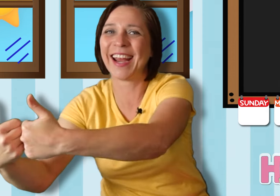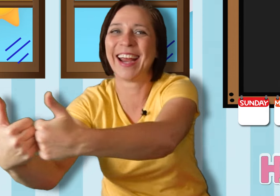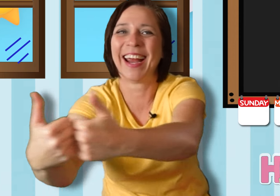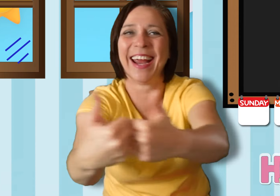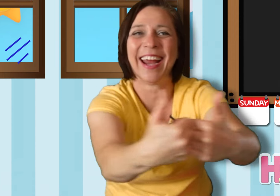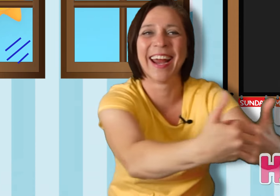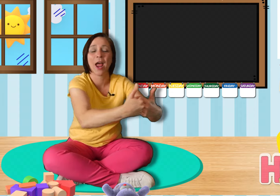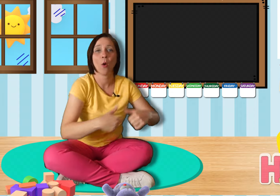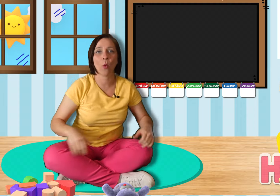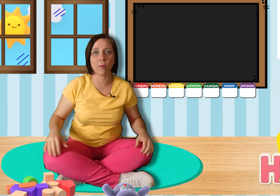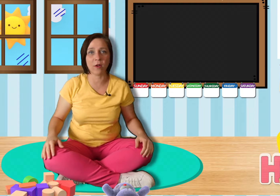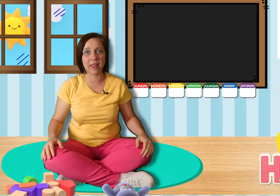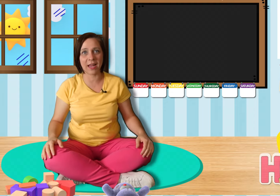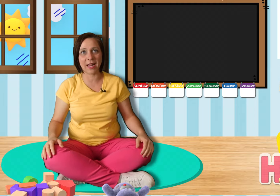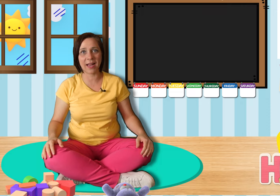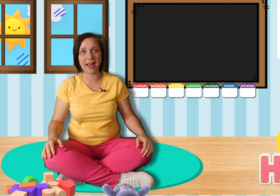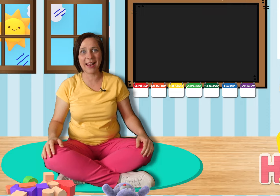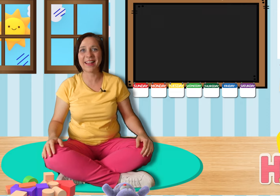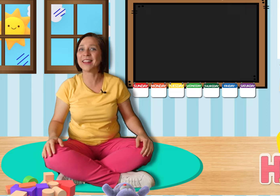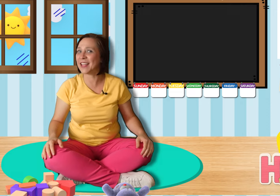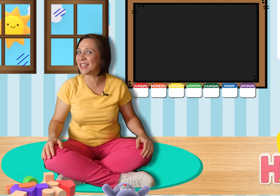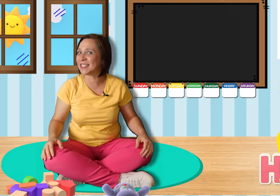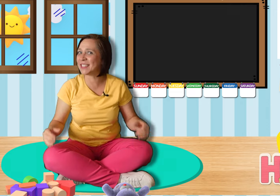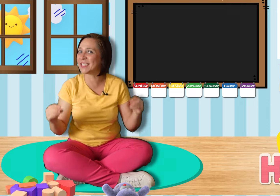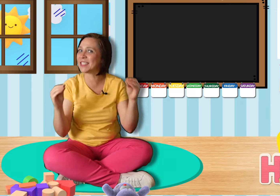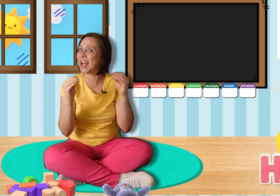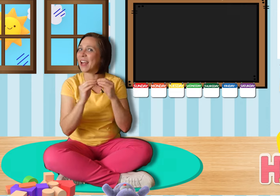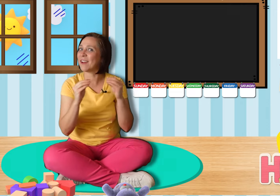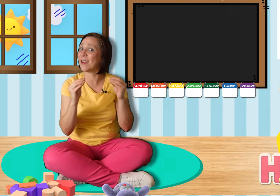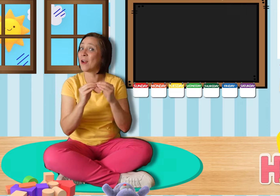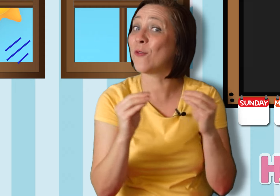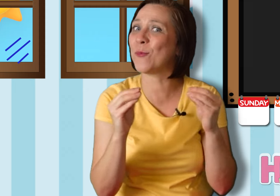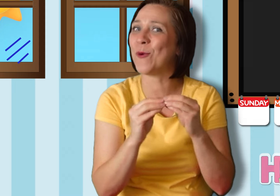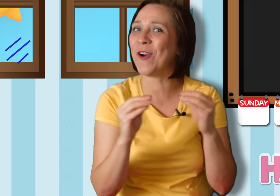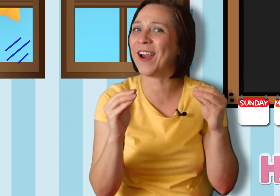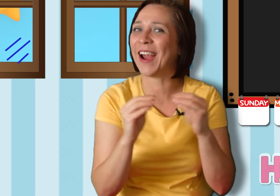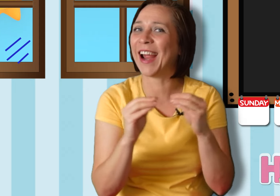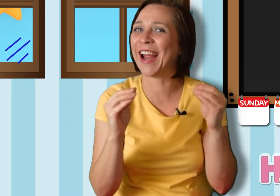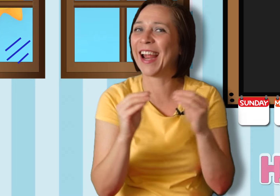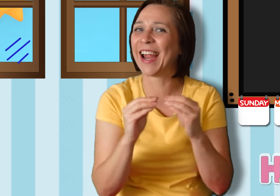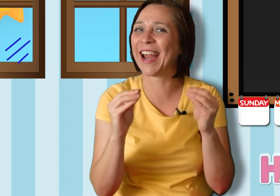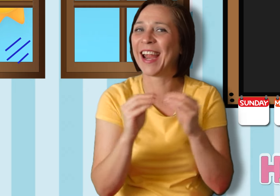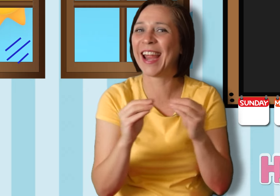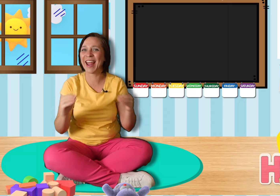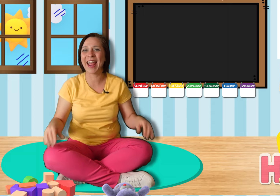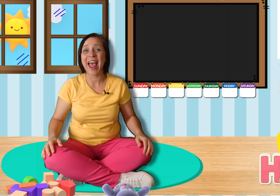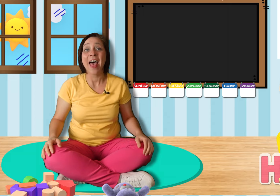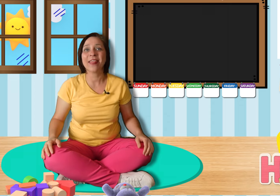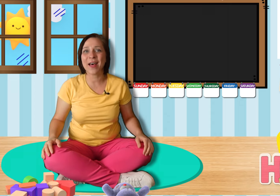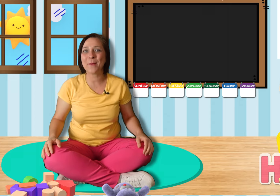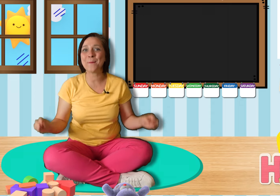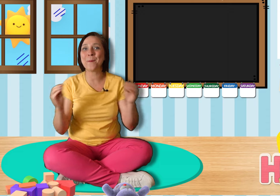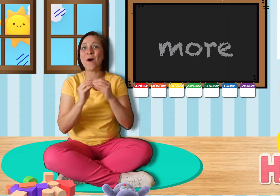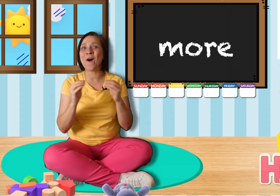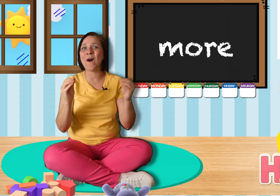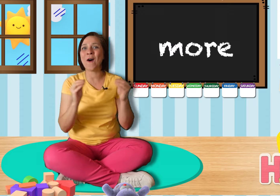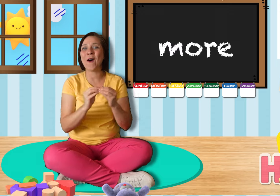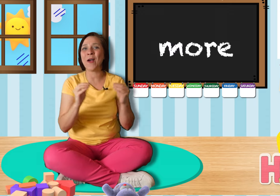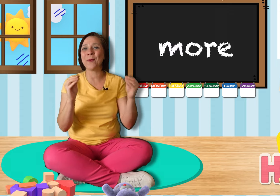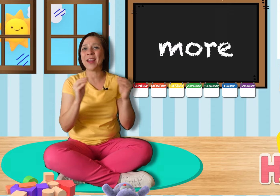One more thing. This is the sign for more. The more we